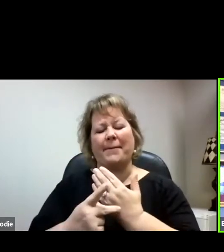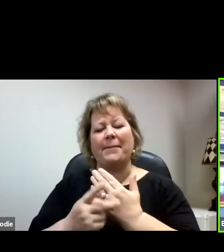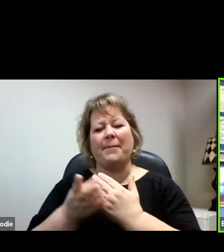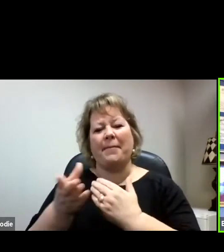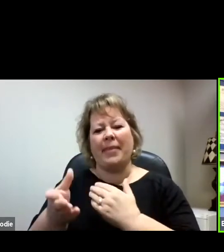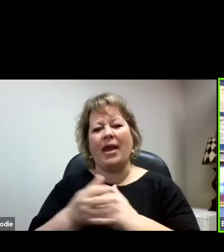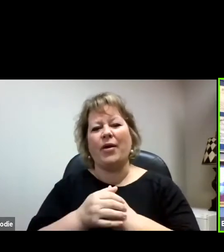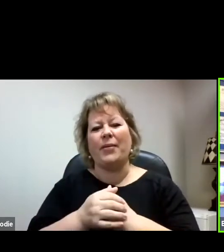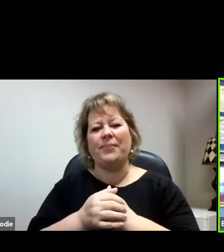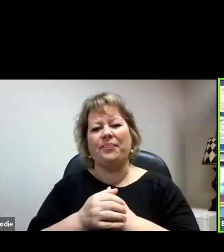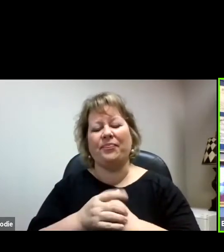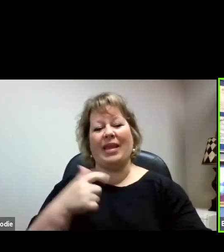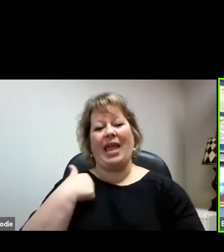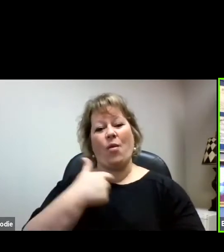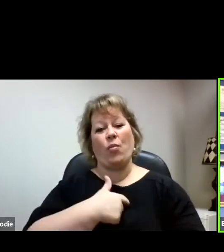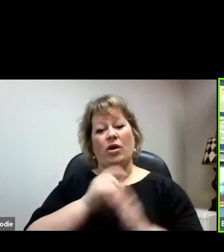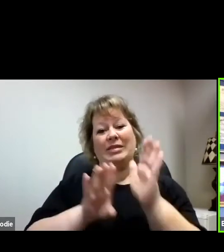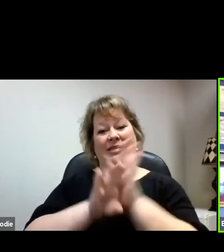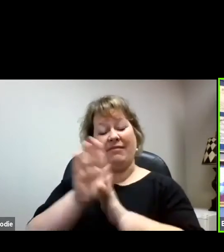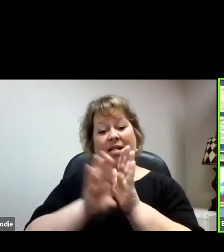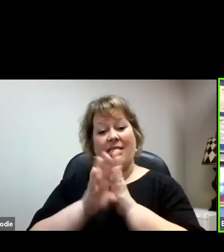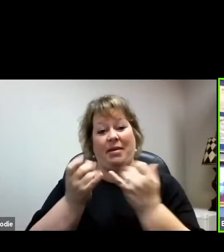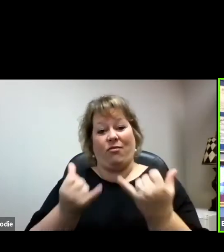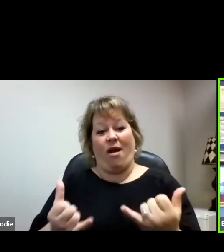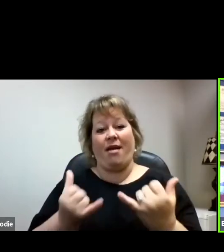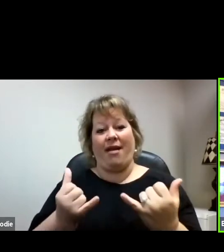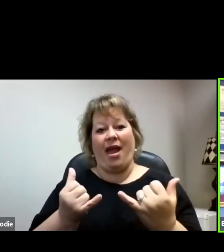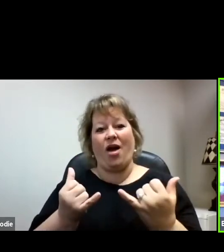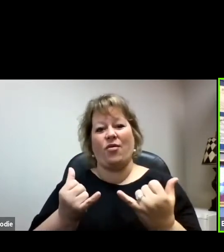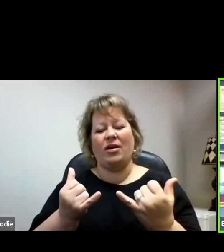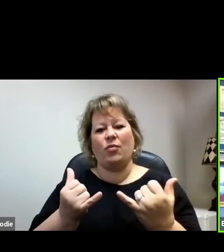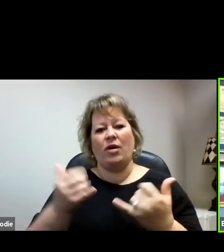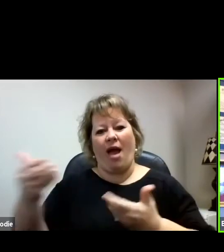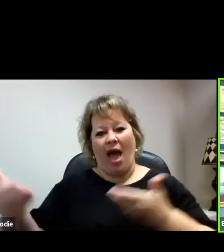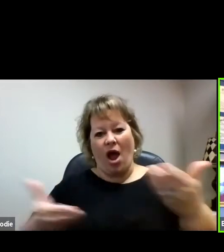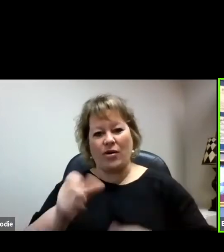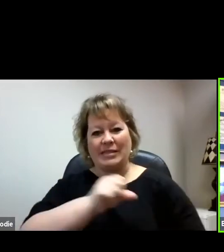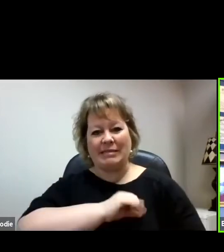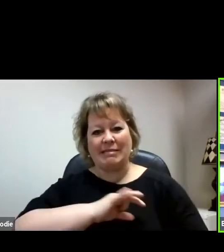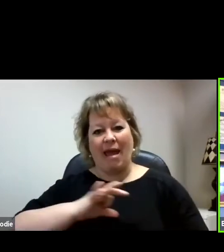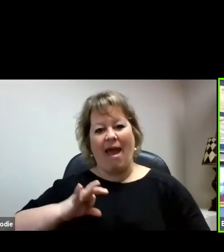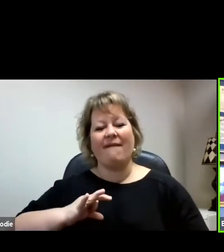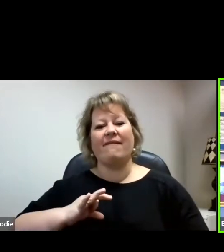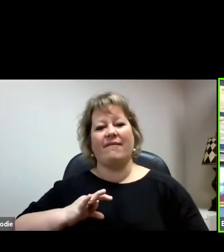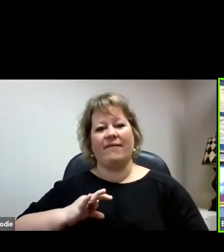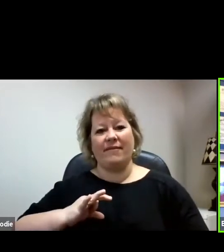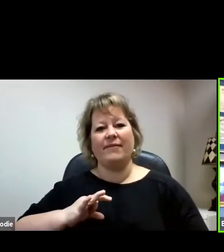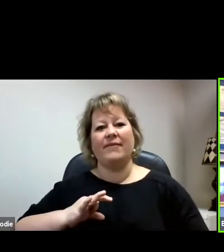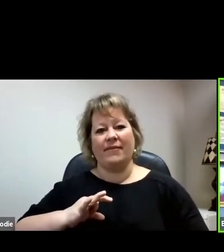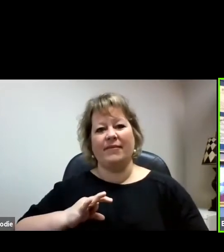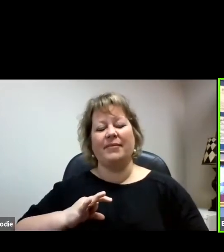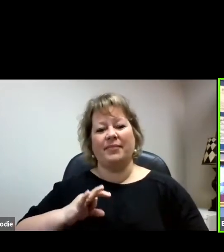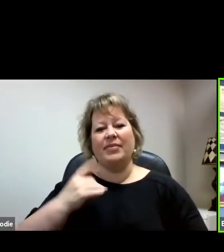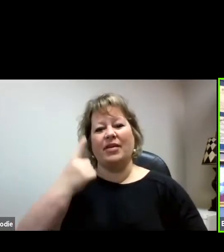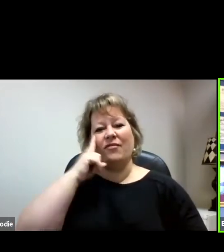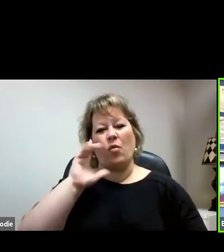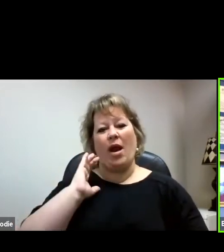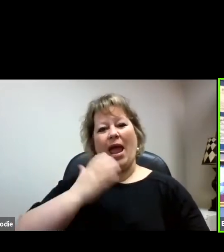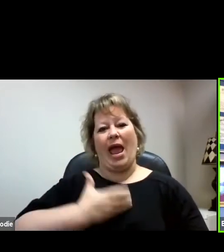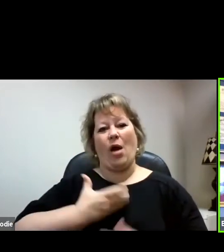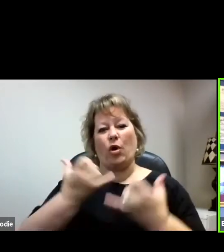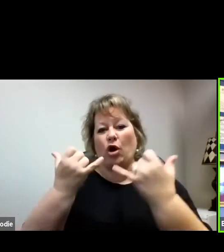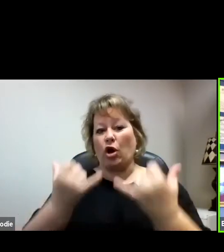and we're developing it, just now getting our staff hired to full, at least for our current